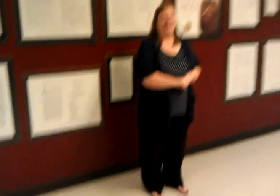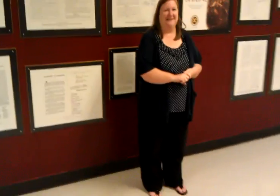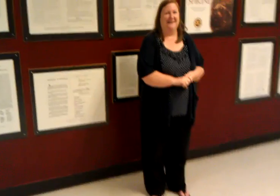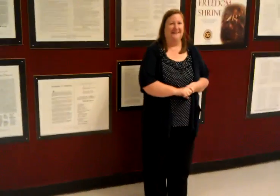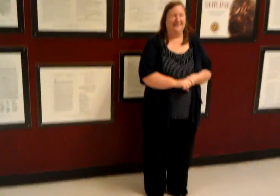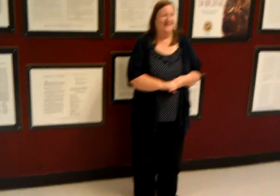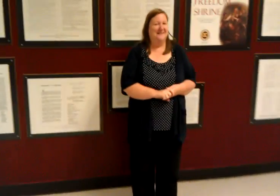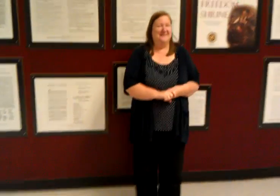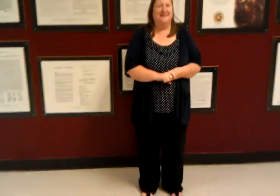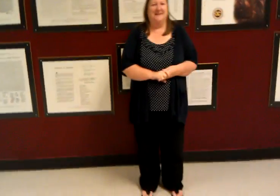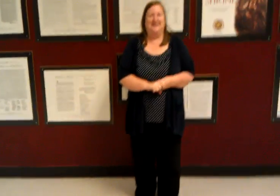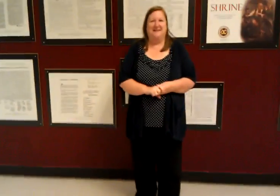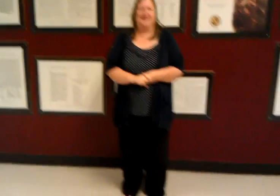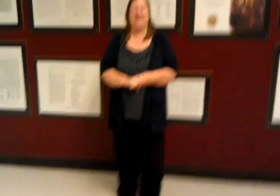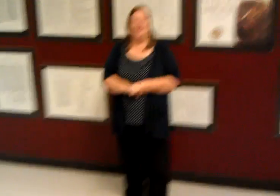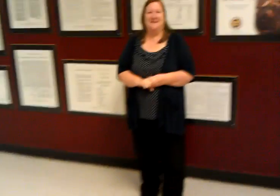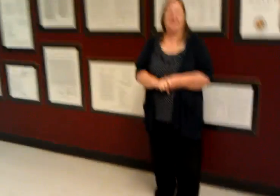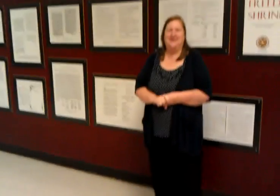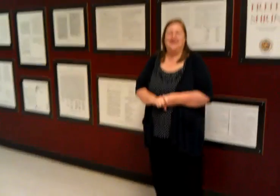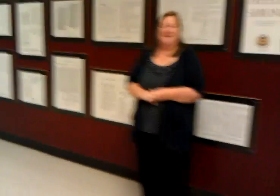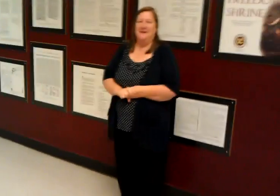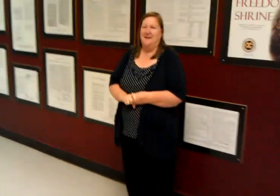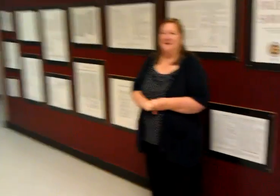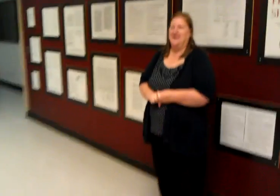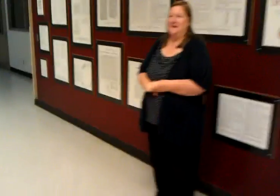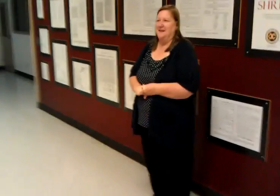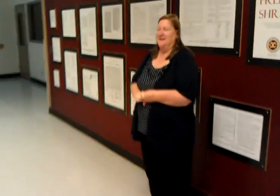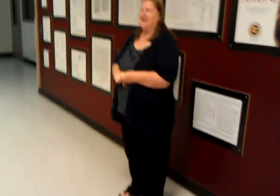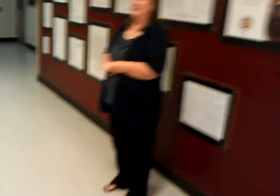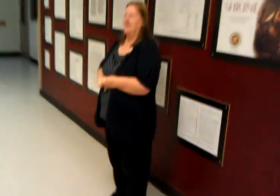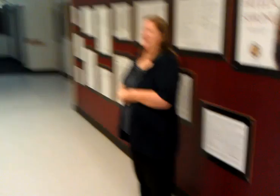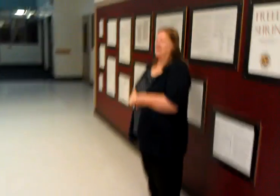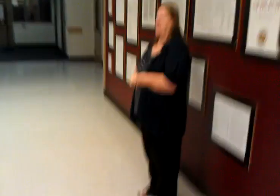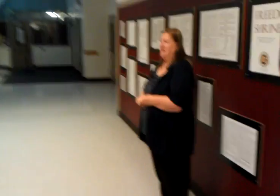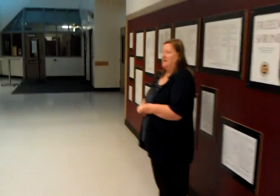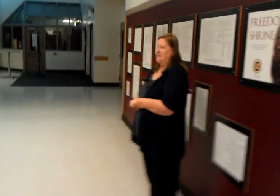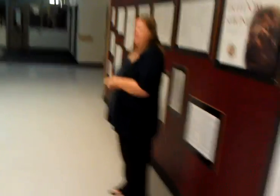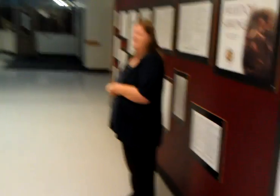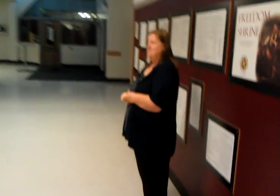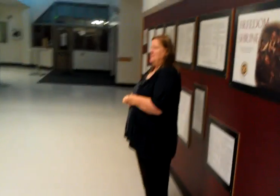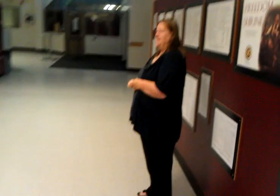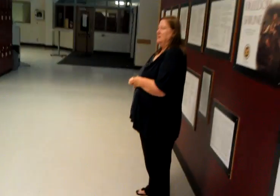all right so what else what what have you been eating lately I